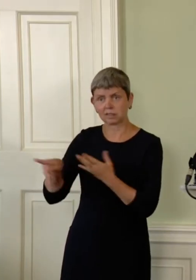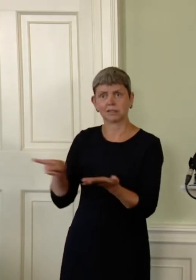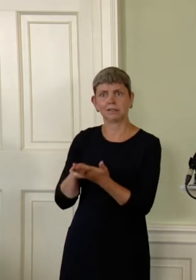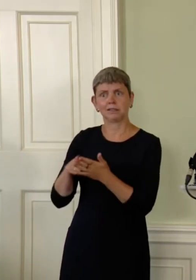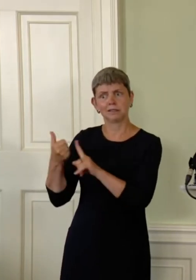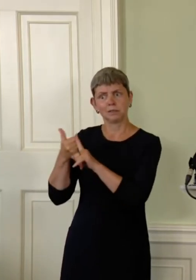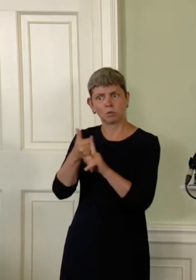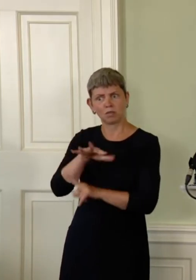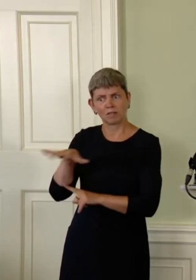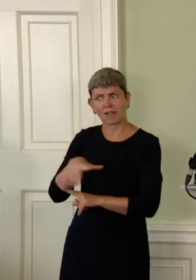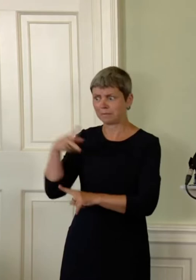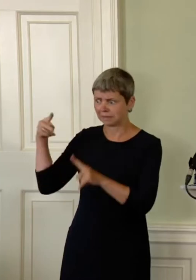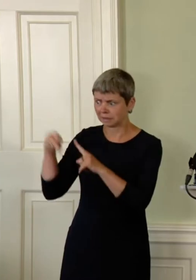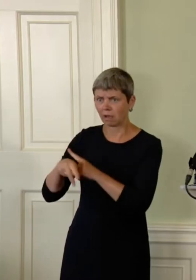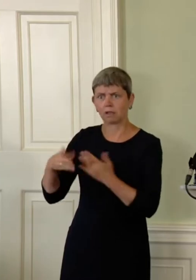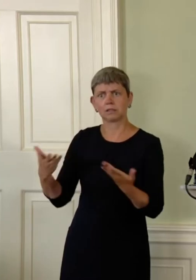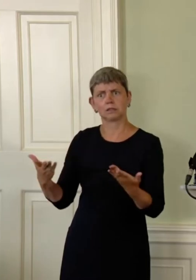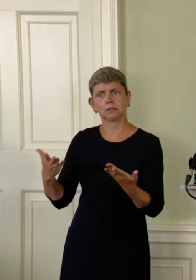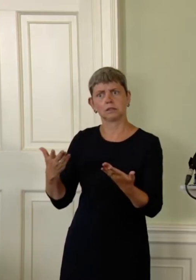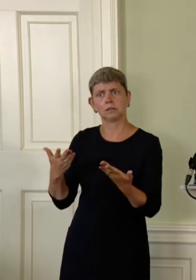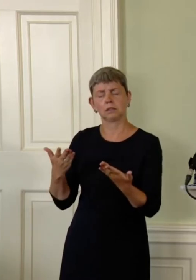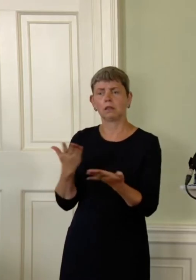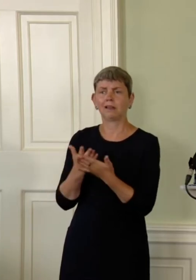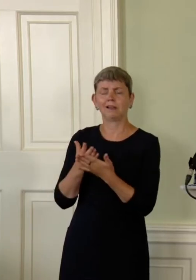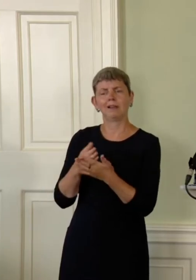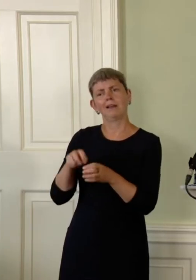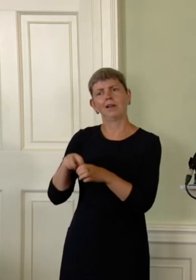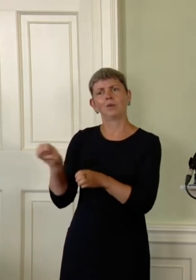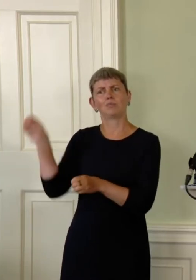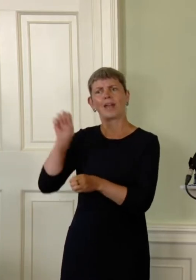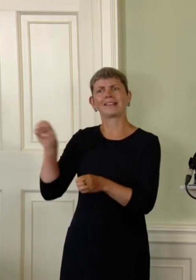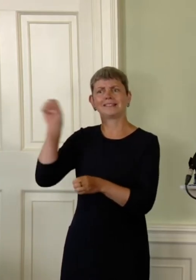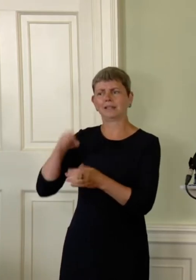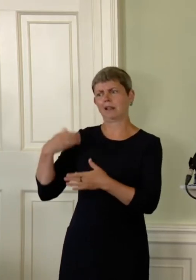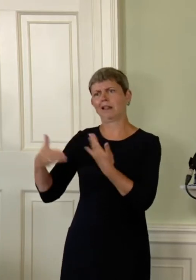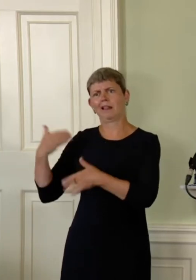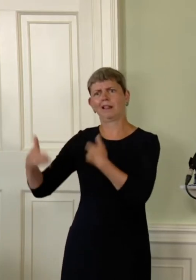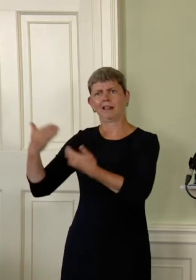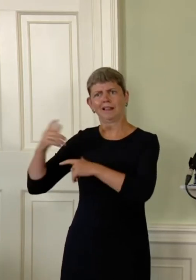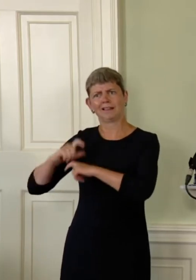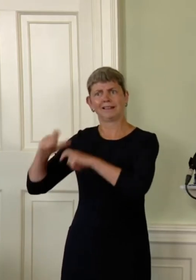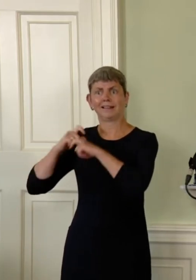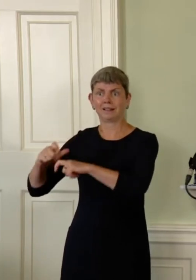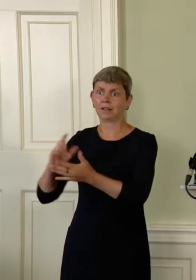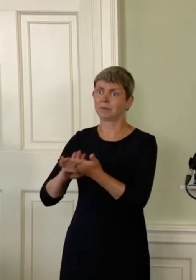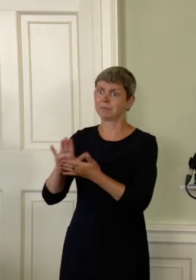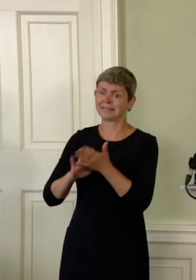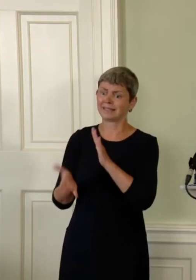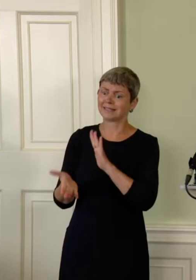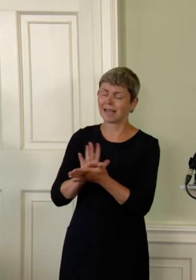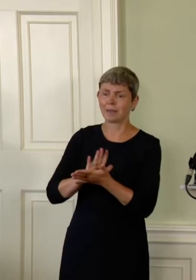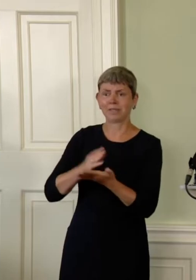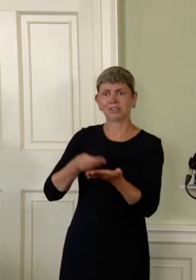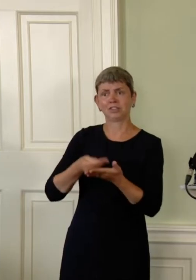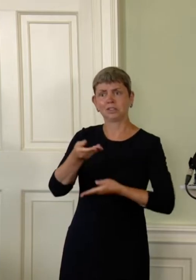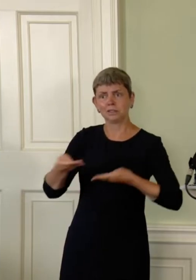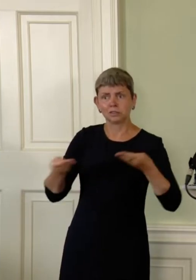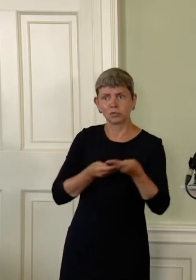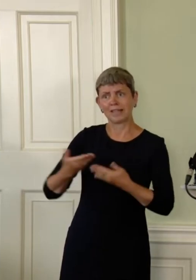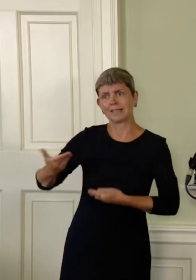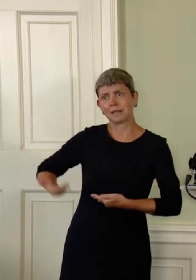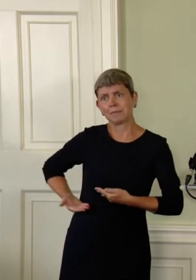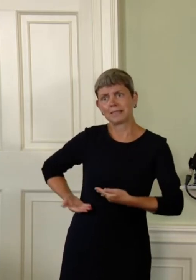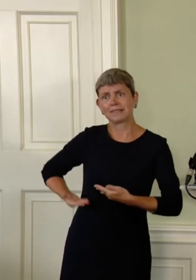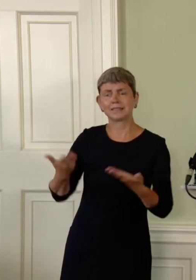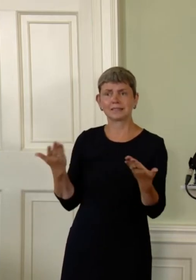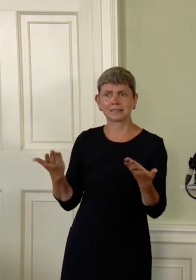families, more posturing over Brexit, hurting businesses and trade, abandonment of the fights